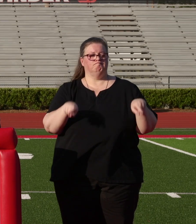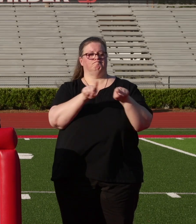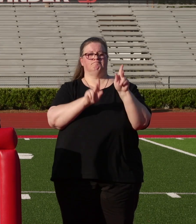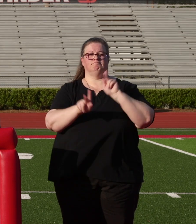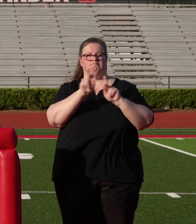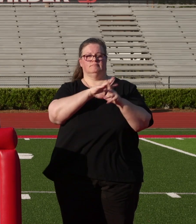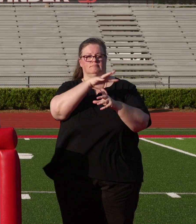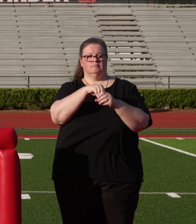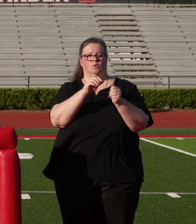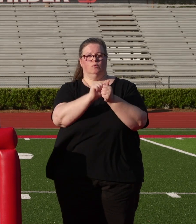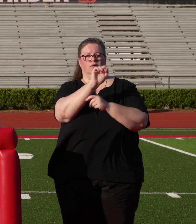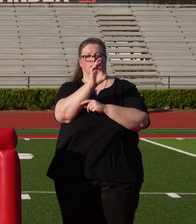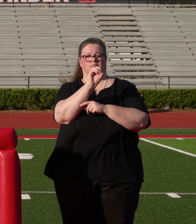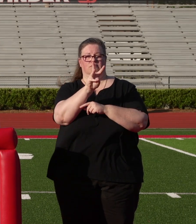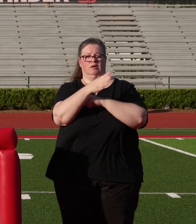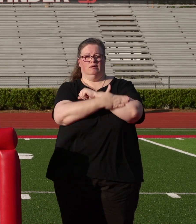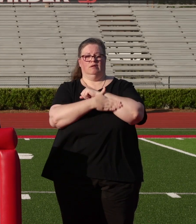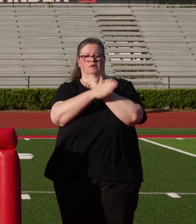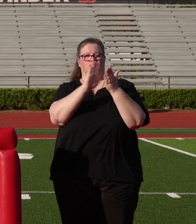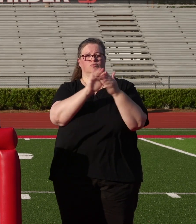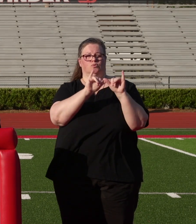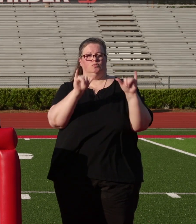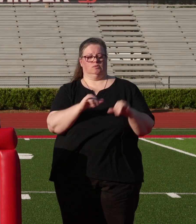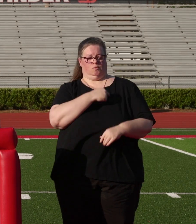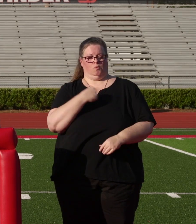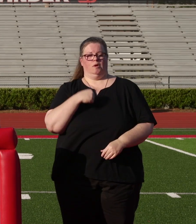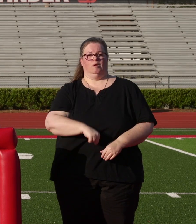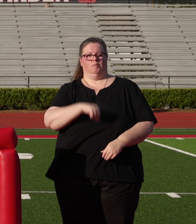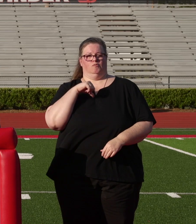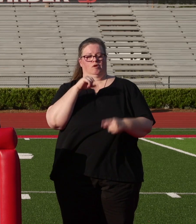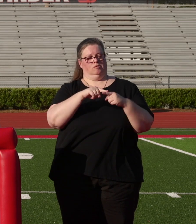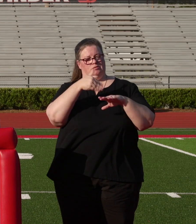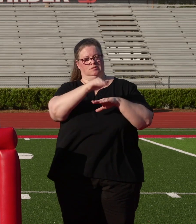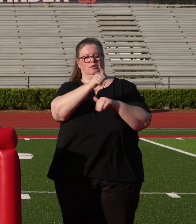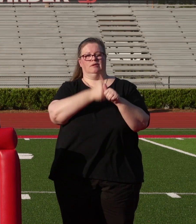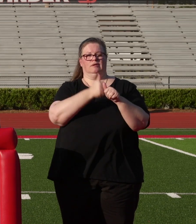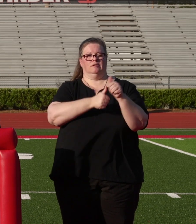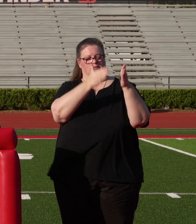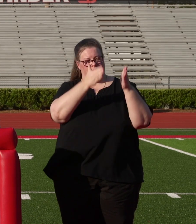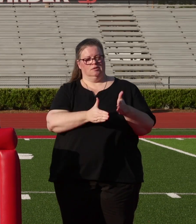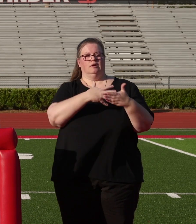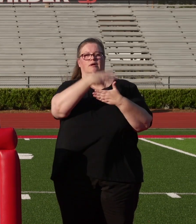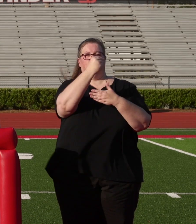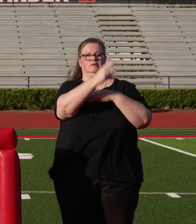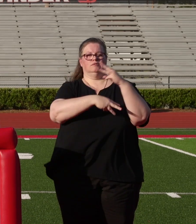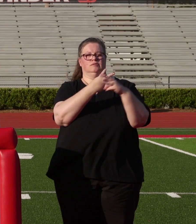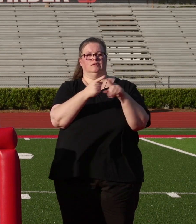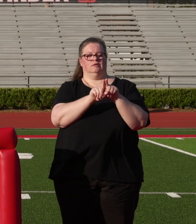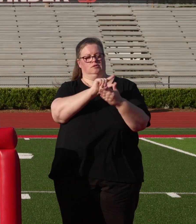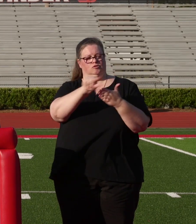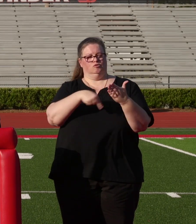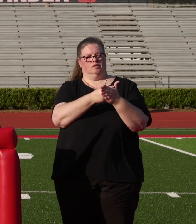School System, I simply want to say that we are so proud to send each and every one of you out into the world as graduates of this